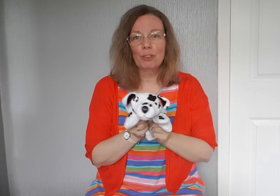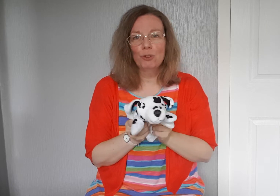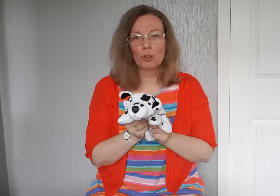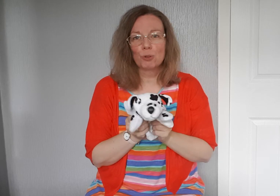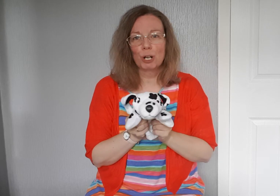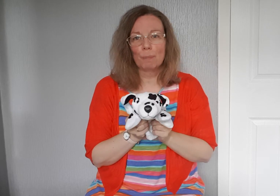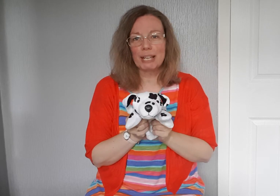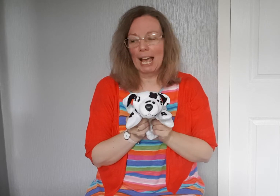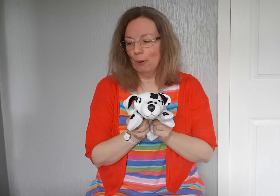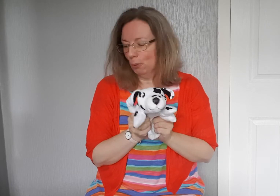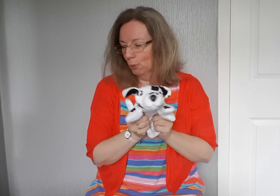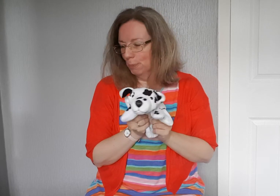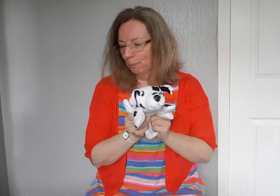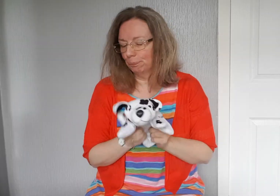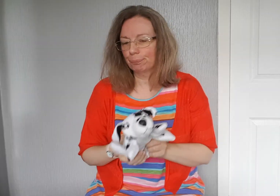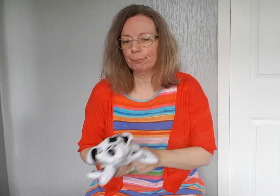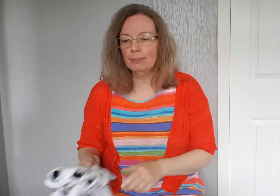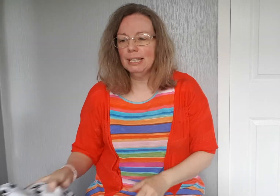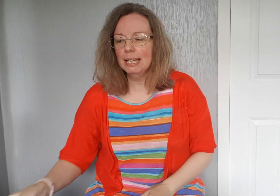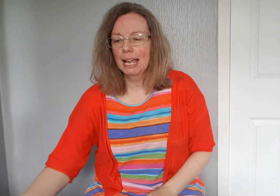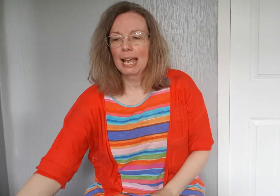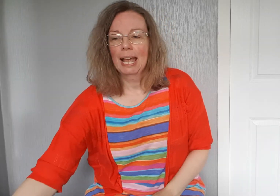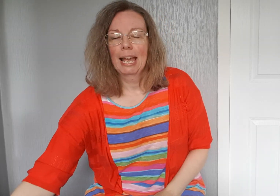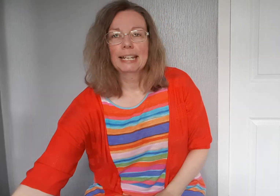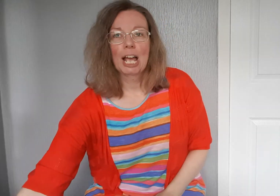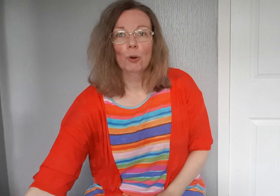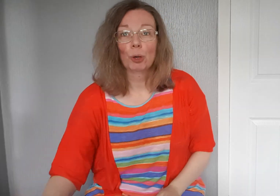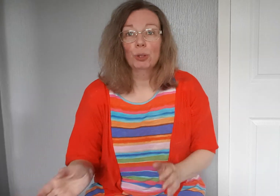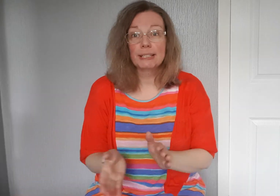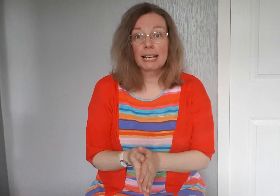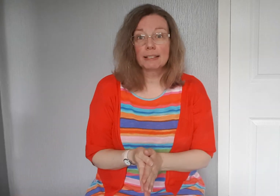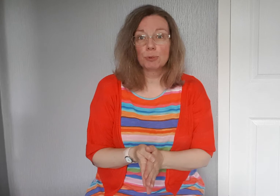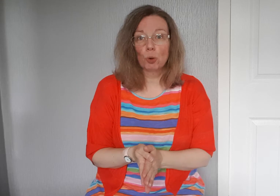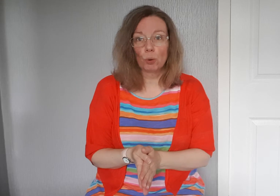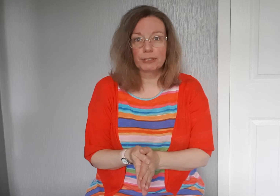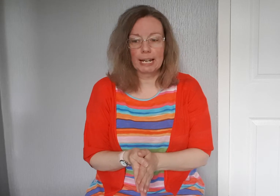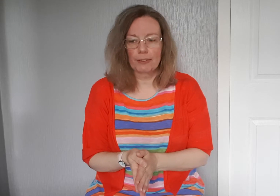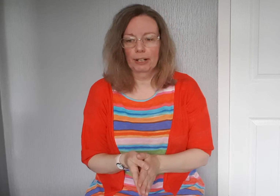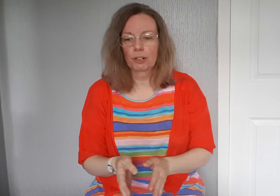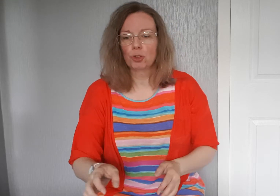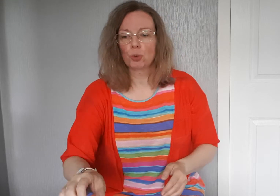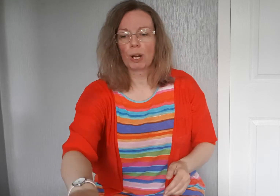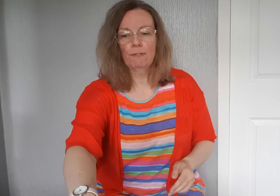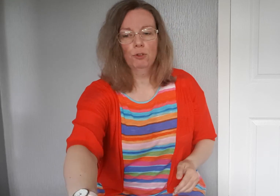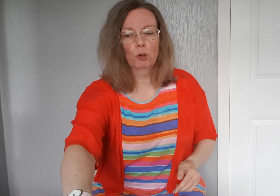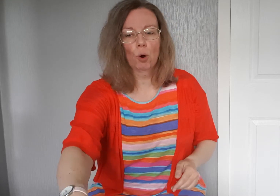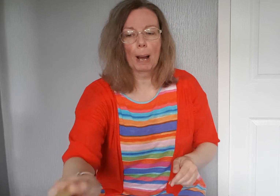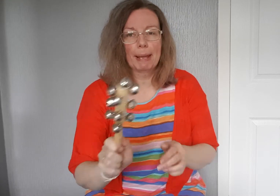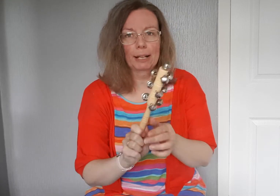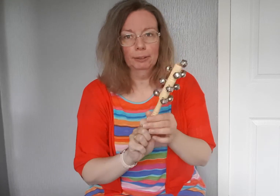your grown-ups at home. Now we're going to sing some songs together. So if you've got a bell